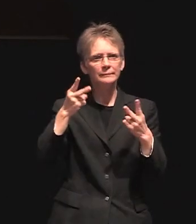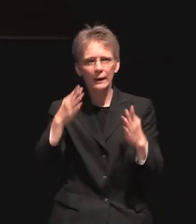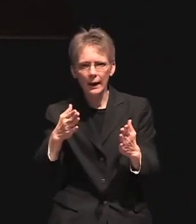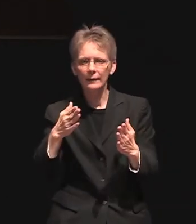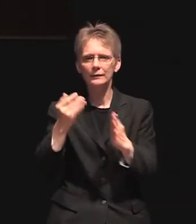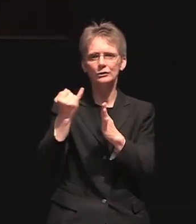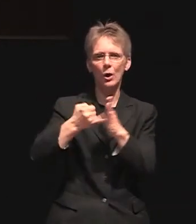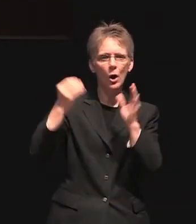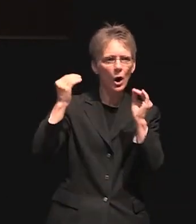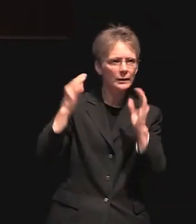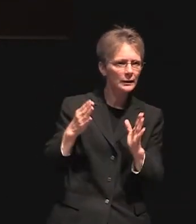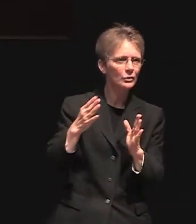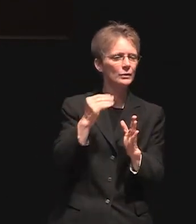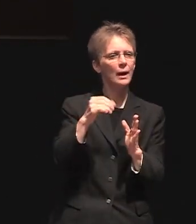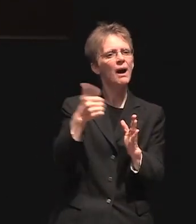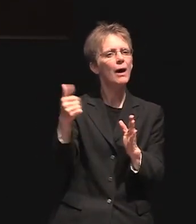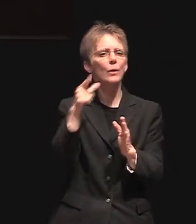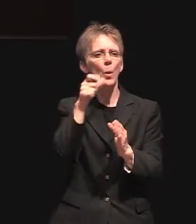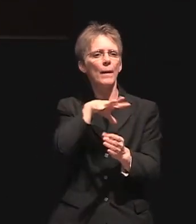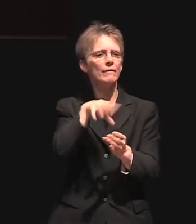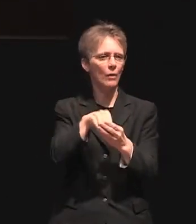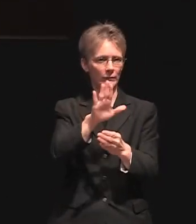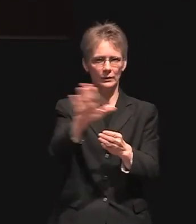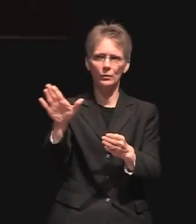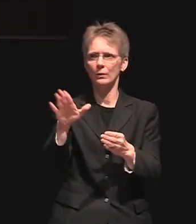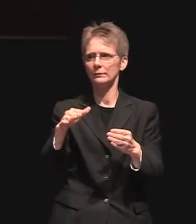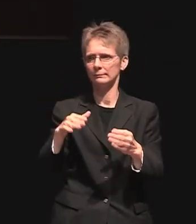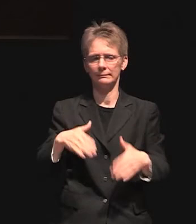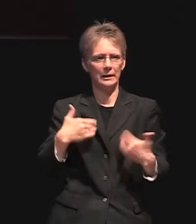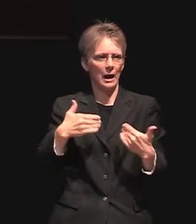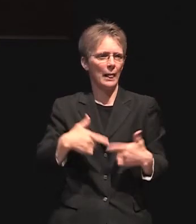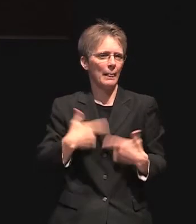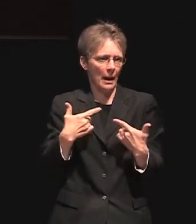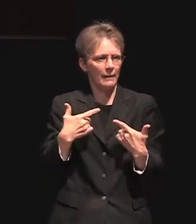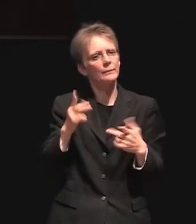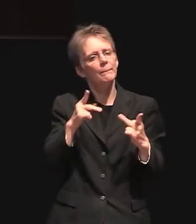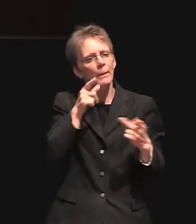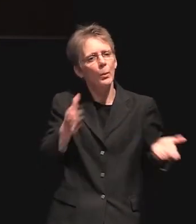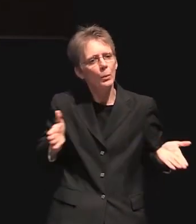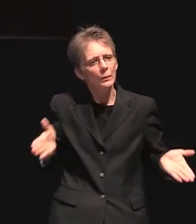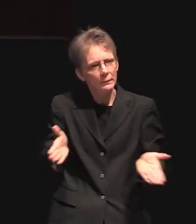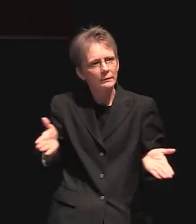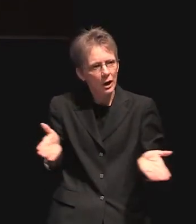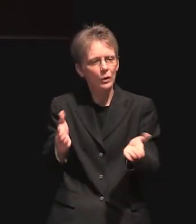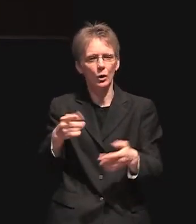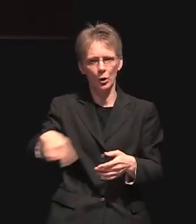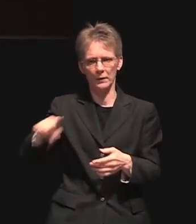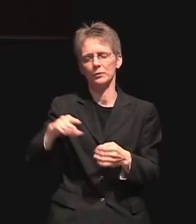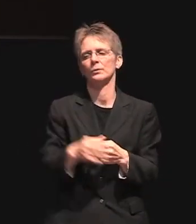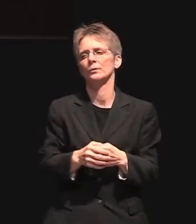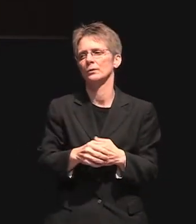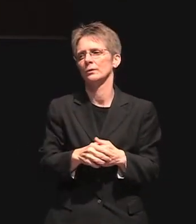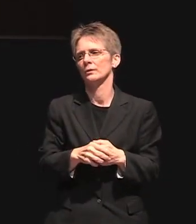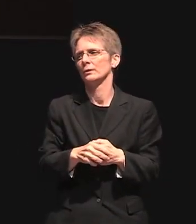among us and and those who have been involved in your young lives to encourage you regarding your artistic talent